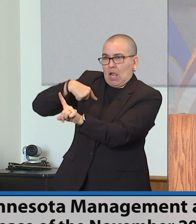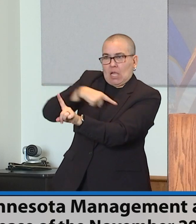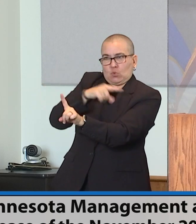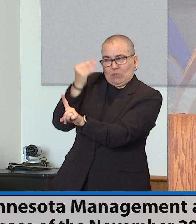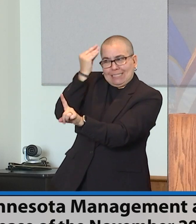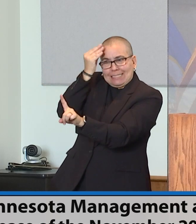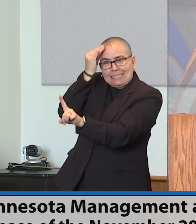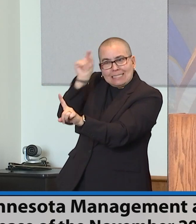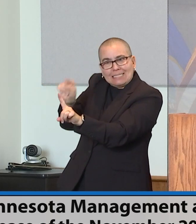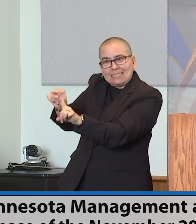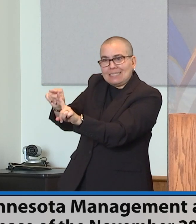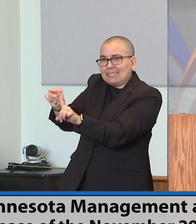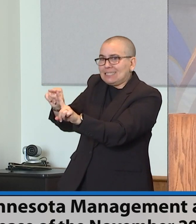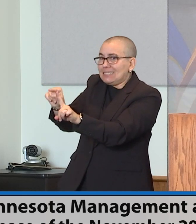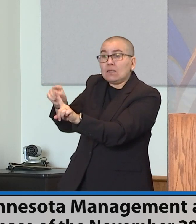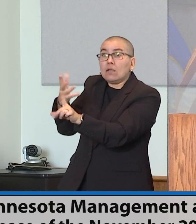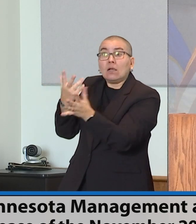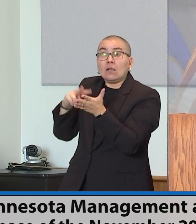as lightly as possible.